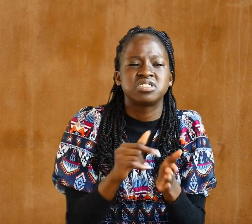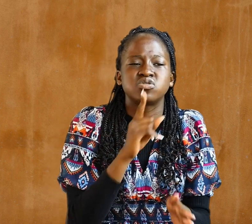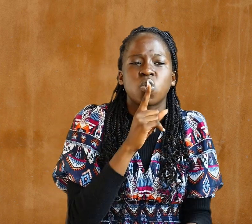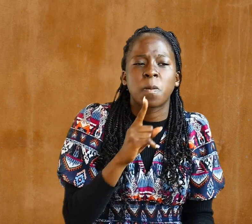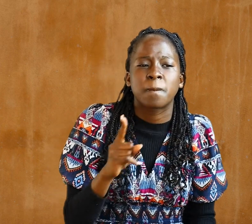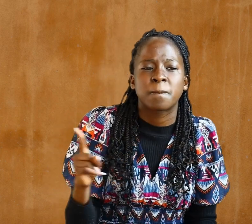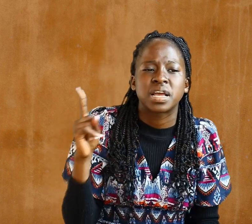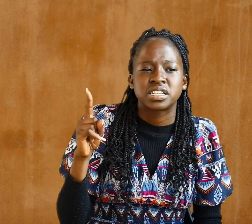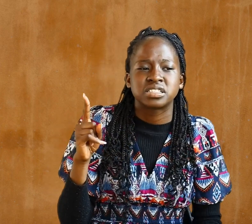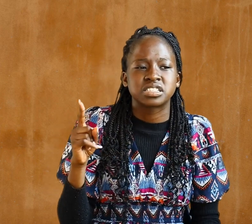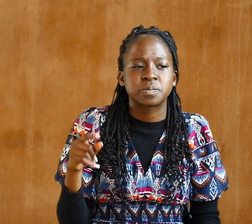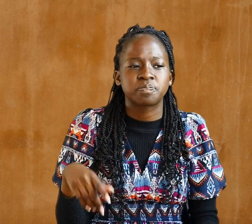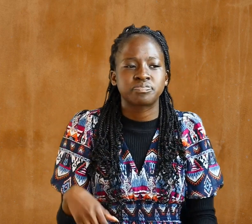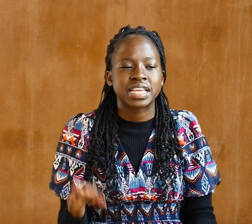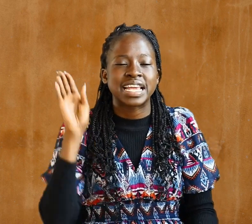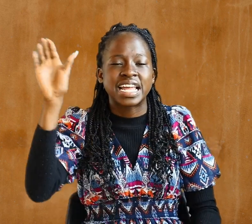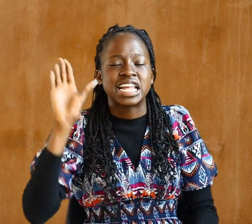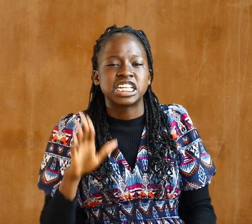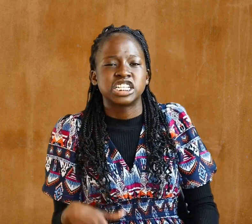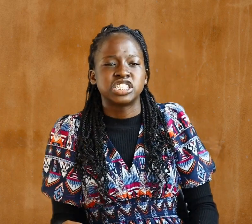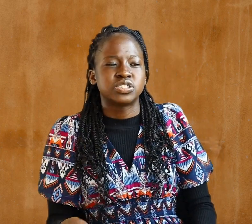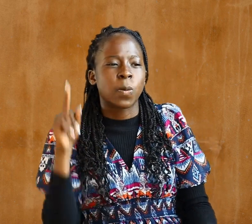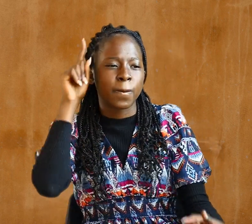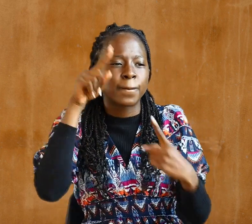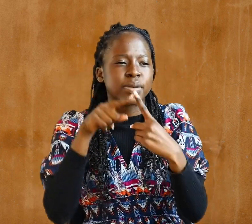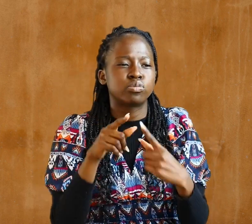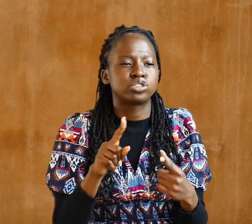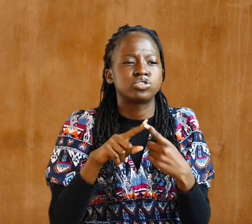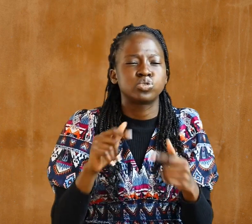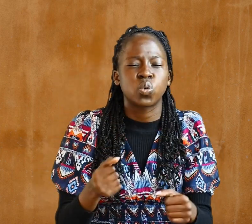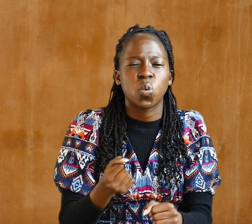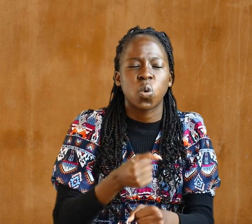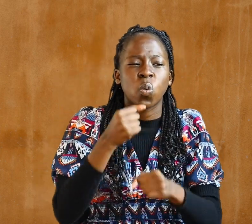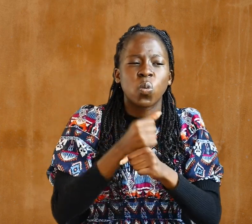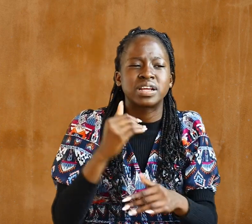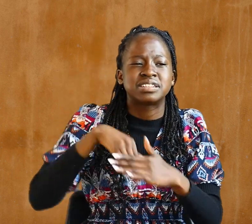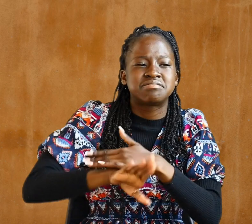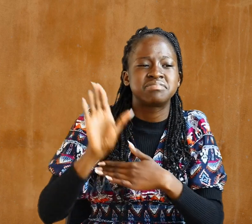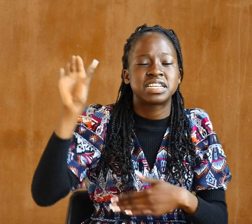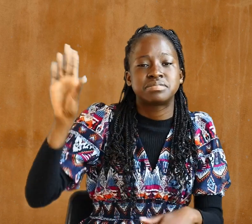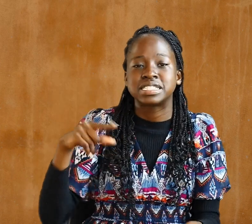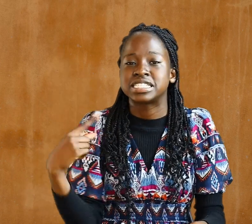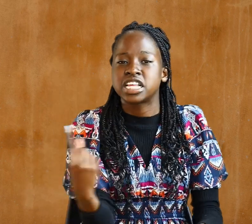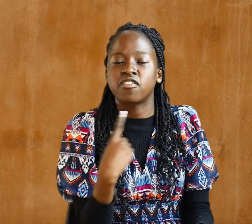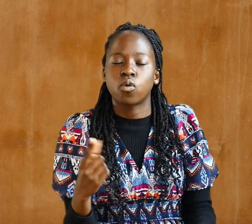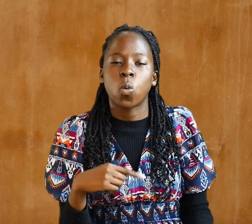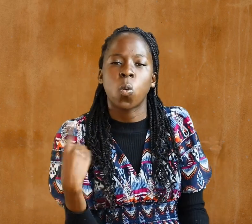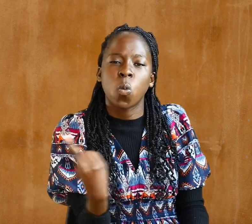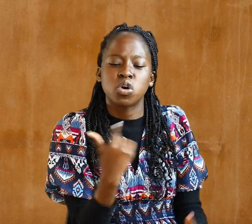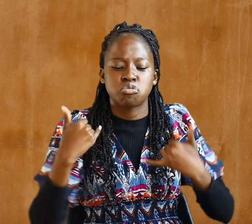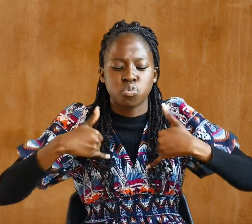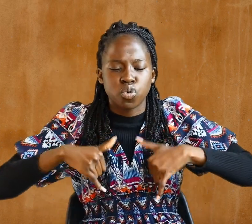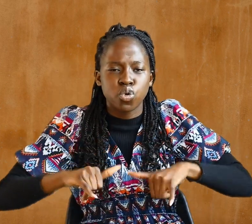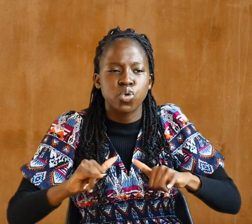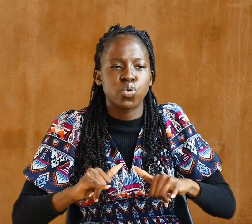His purpose was to create in himself one new humanity out of the two,